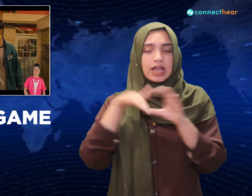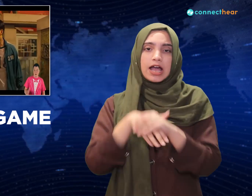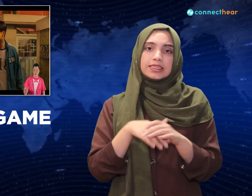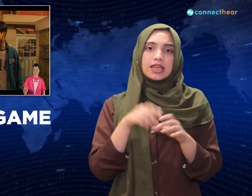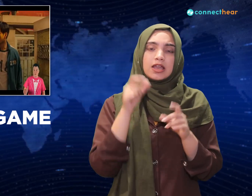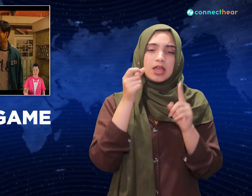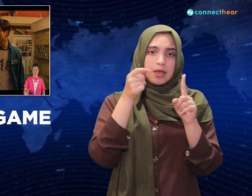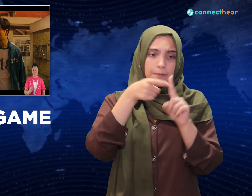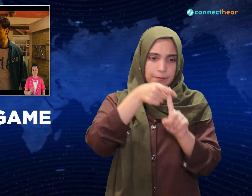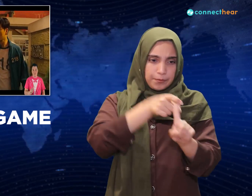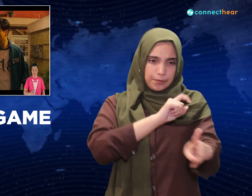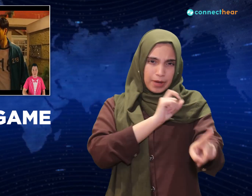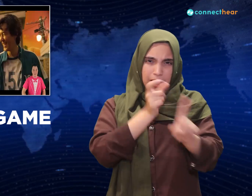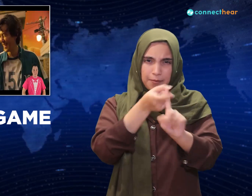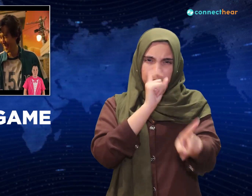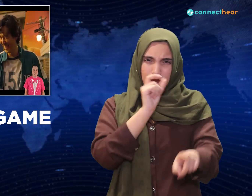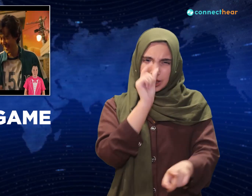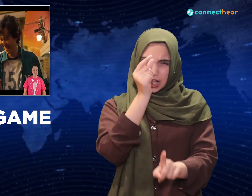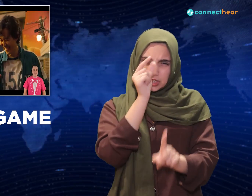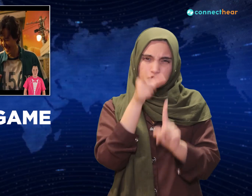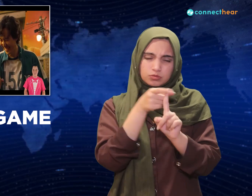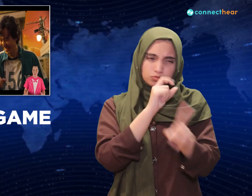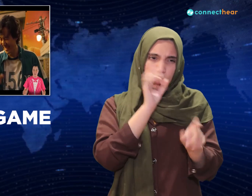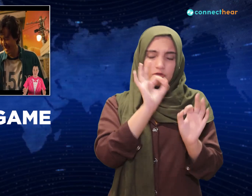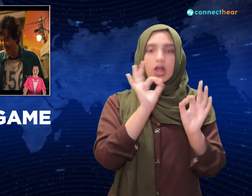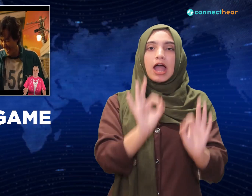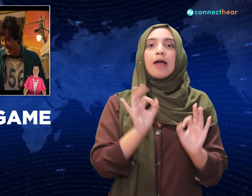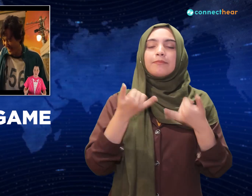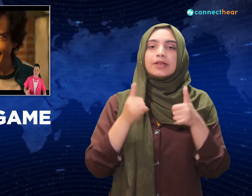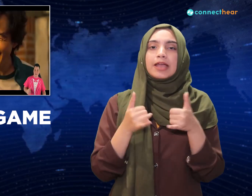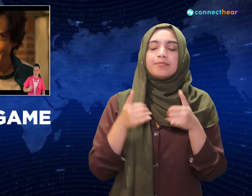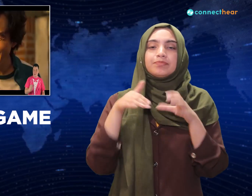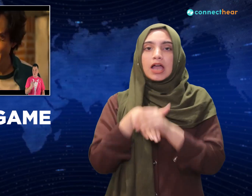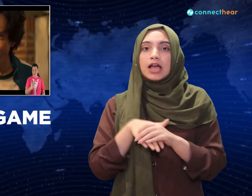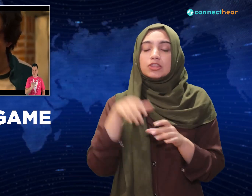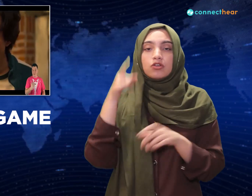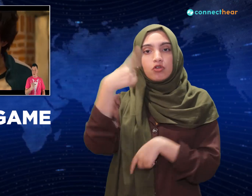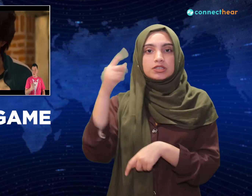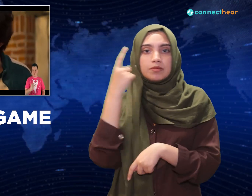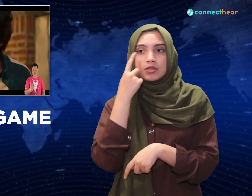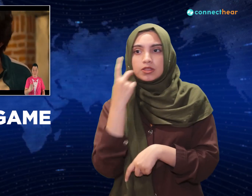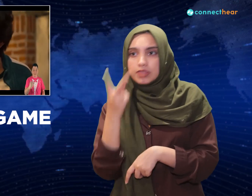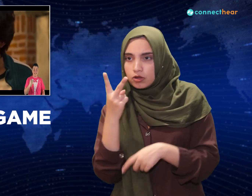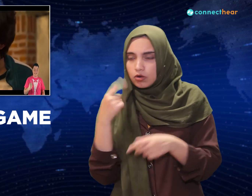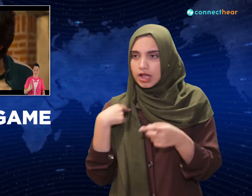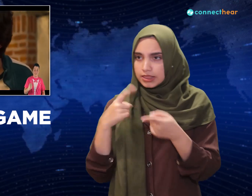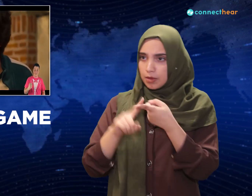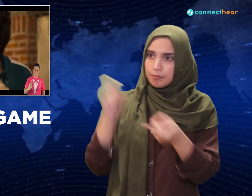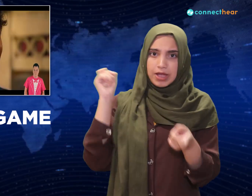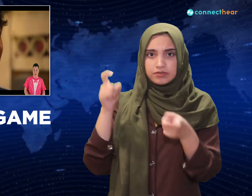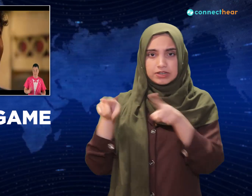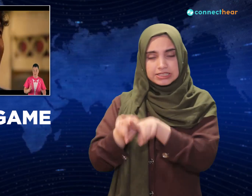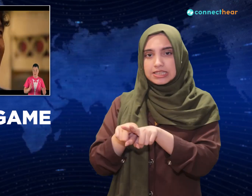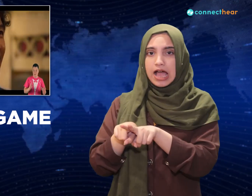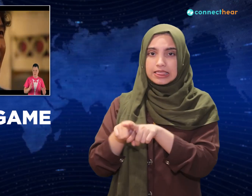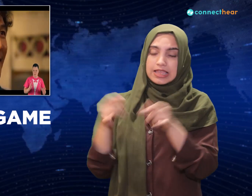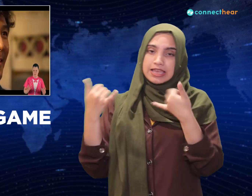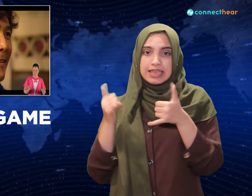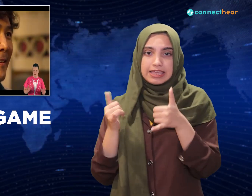partnered with their best friend in this place and are feeling confident that we can go to the end together. But the rules are